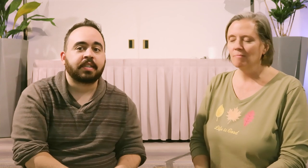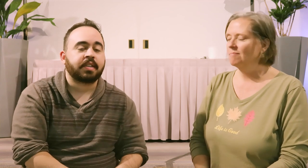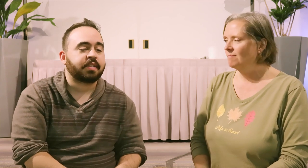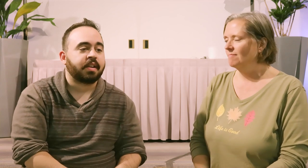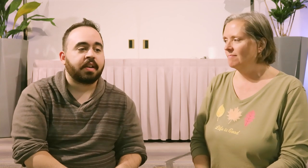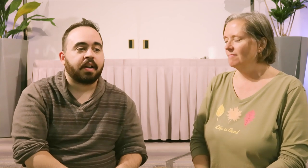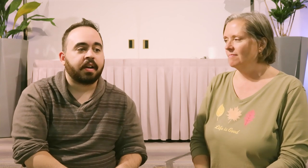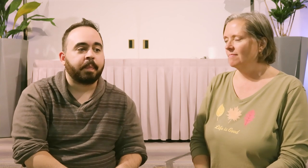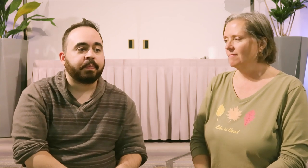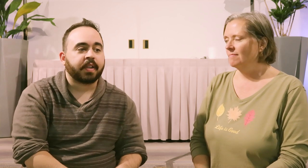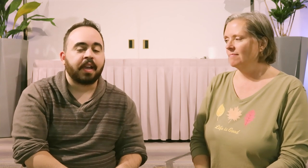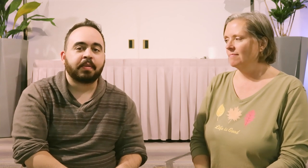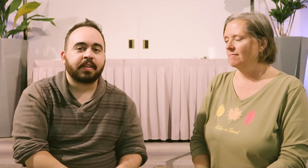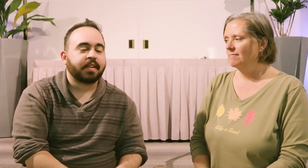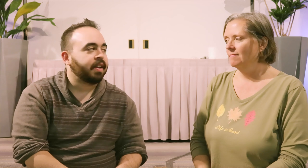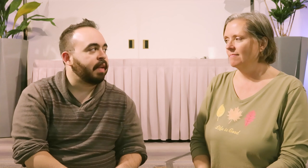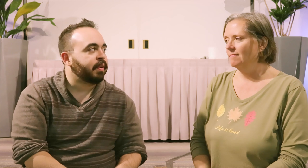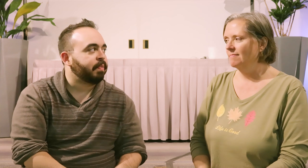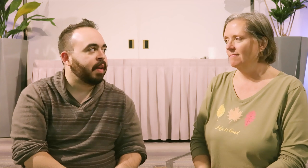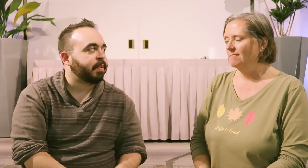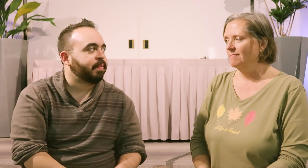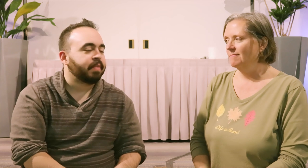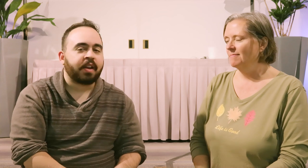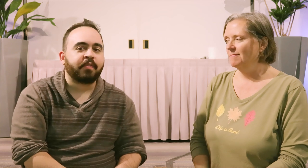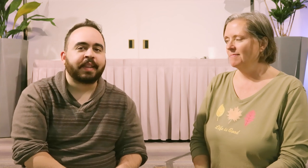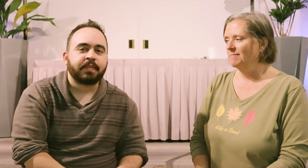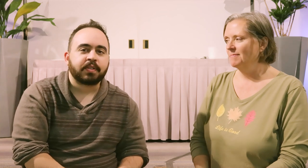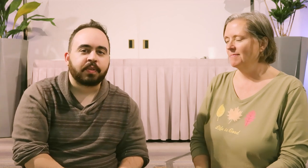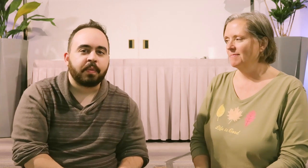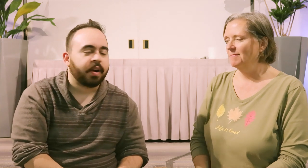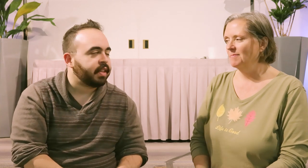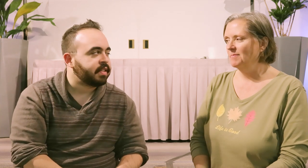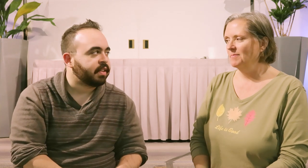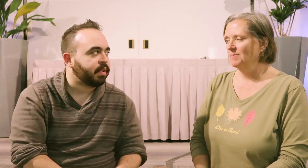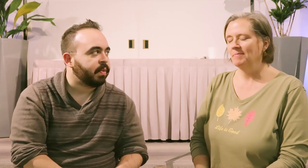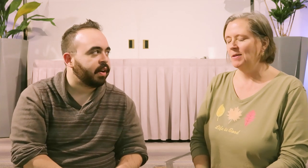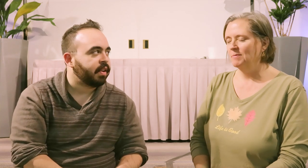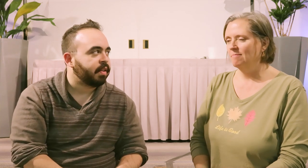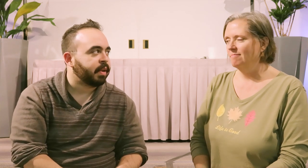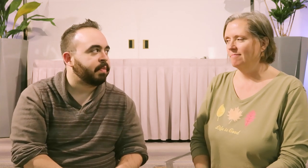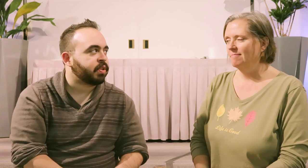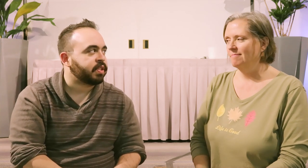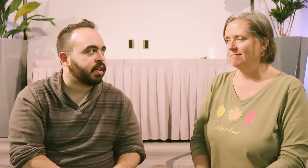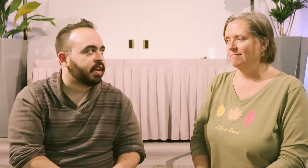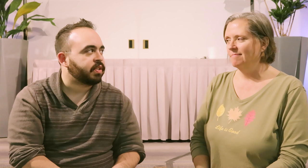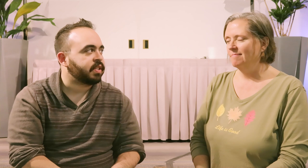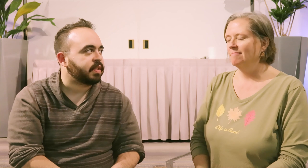this, I'm a, I'm a, I'm a, I don't if believer is the right word. That's not the right word, but I'm a truster. I trust this